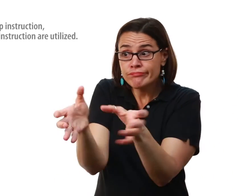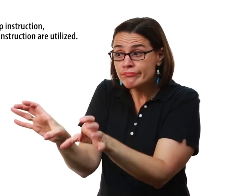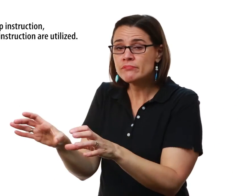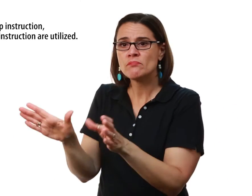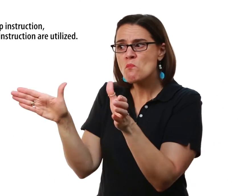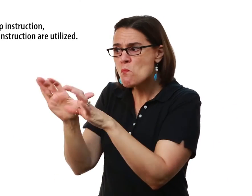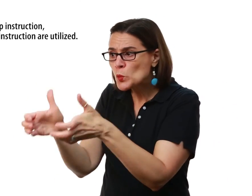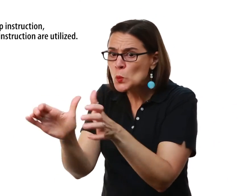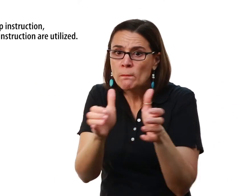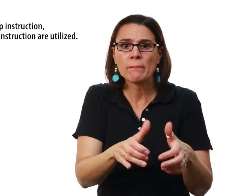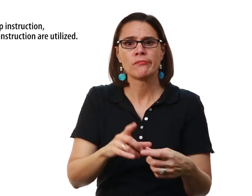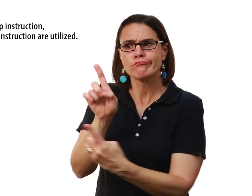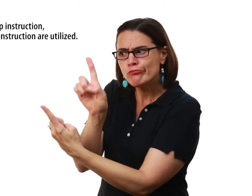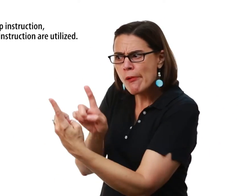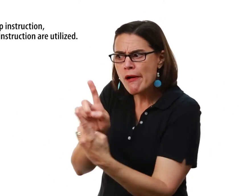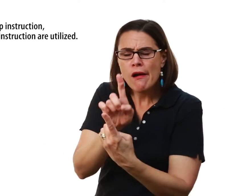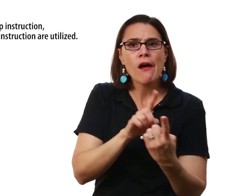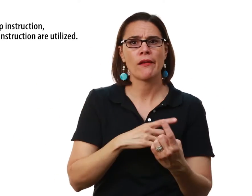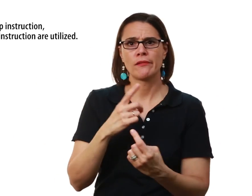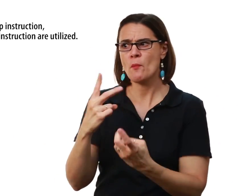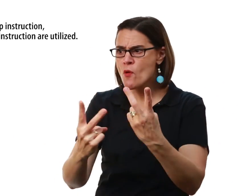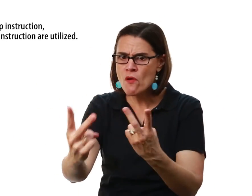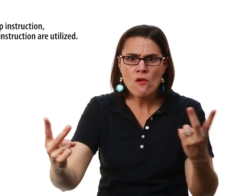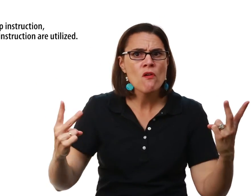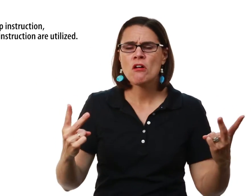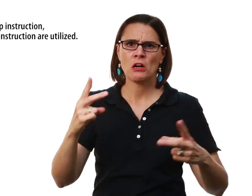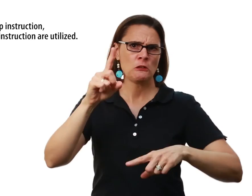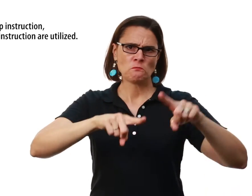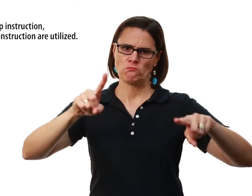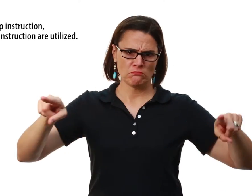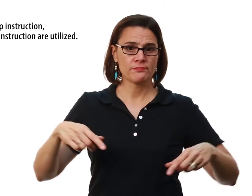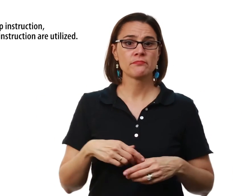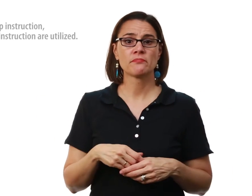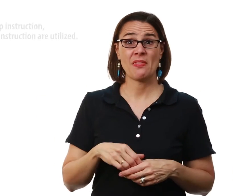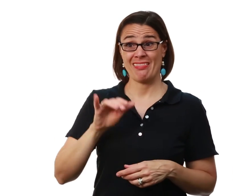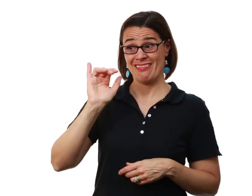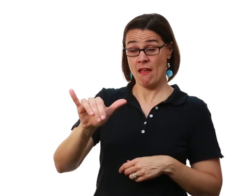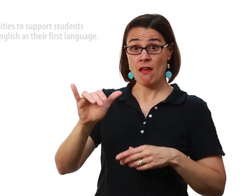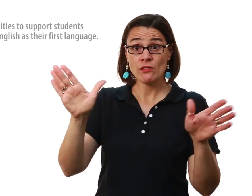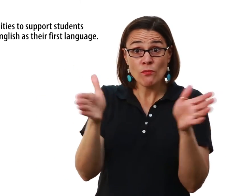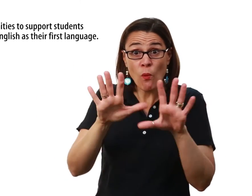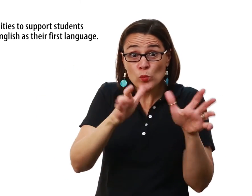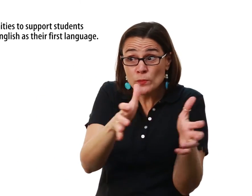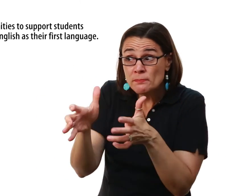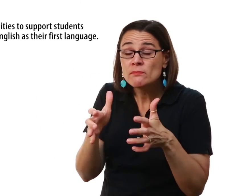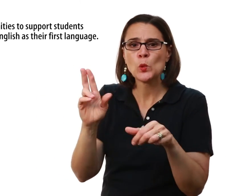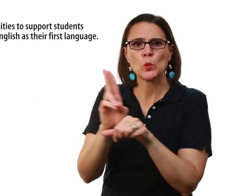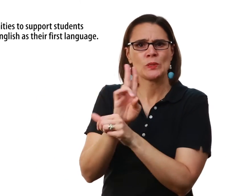into small groups May work one-on-one Or may work in pairs And this could vary During that small group time The teacher may take